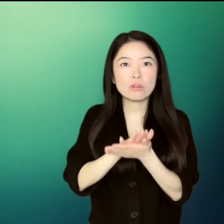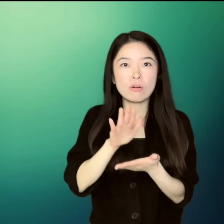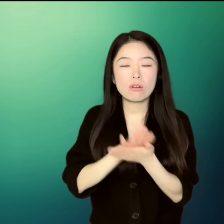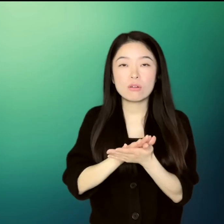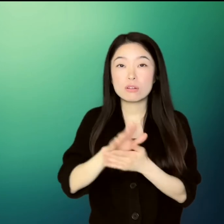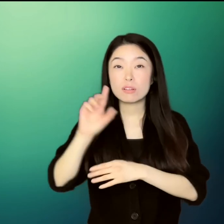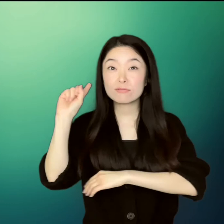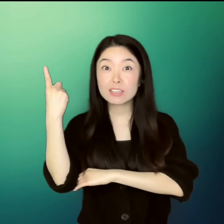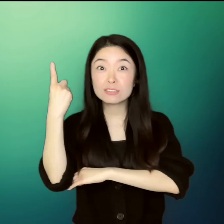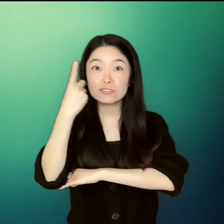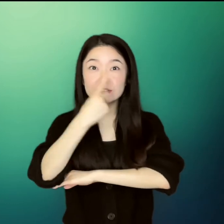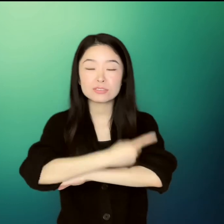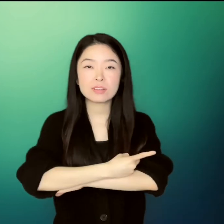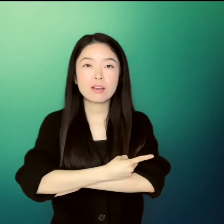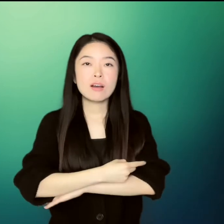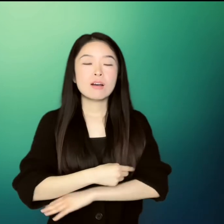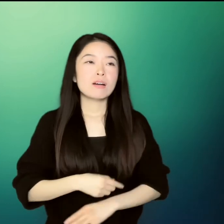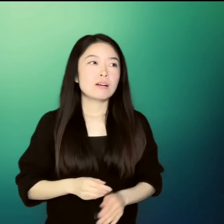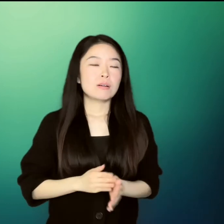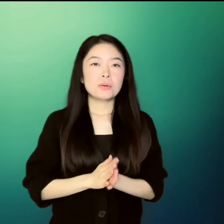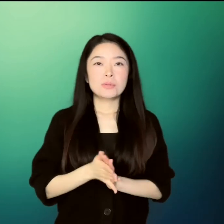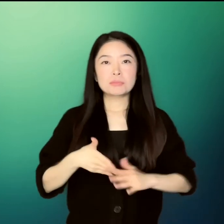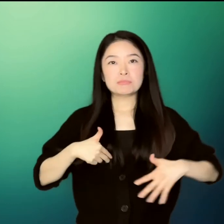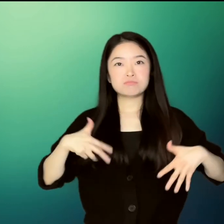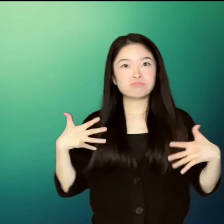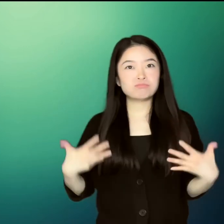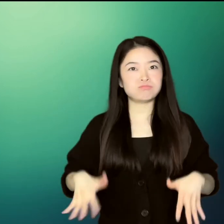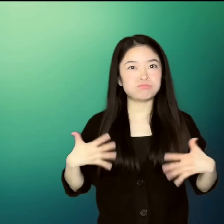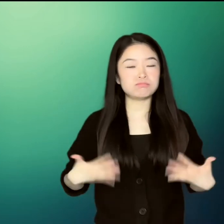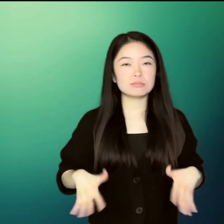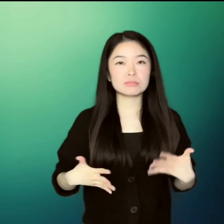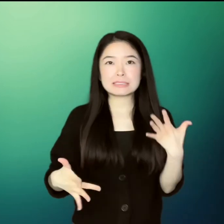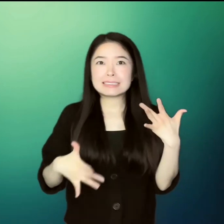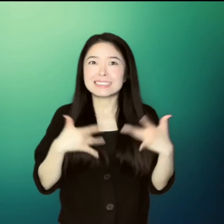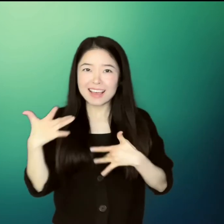It was her first day and she was both nervous and excited.